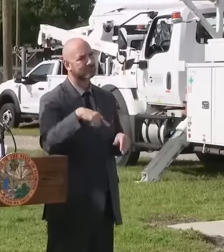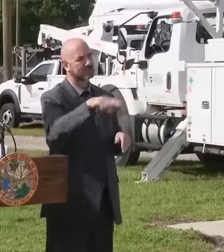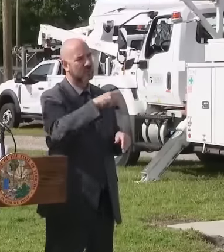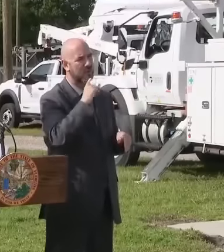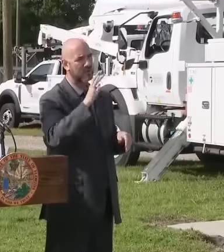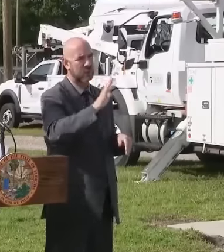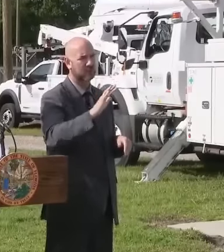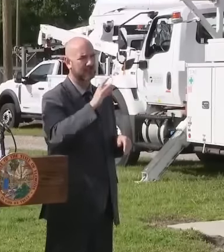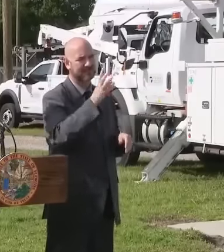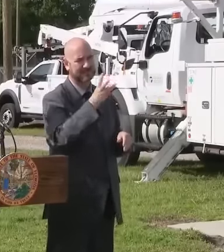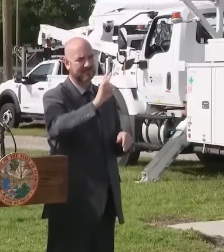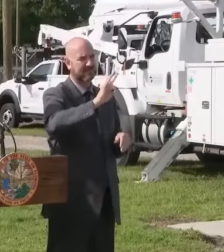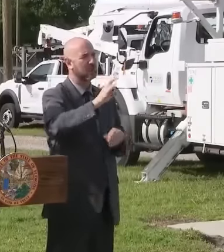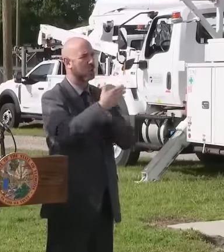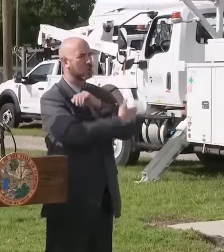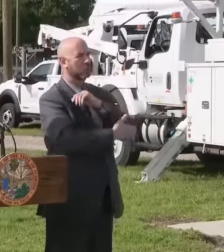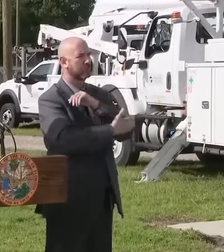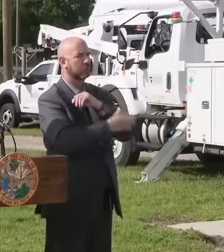alerts starting today.